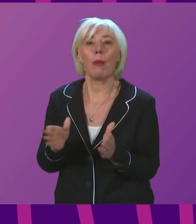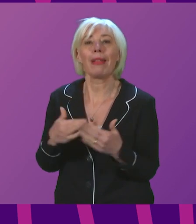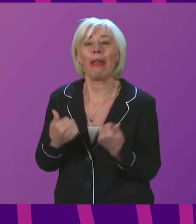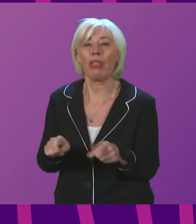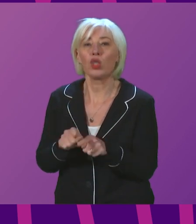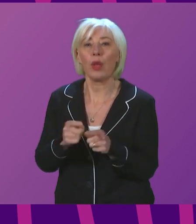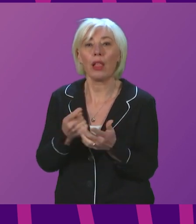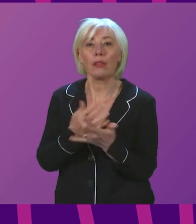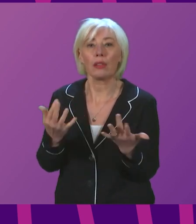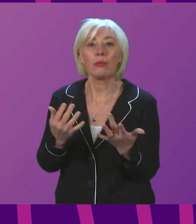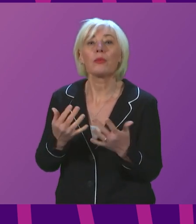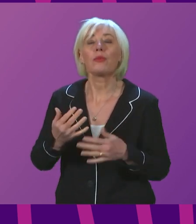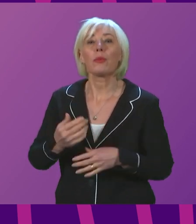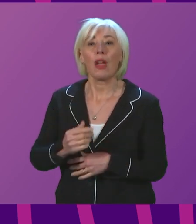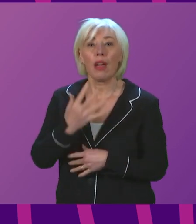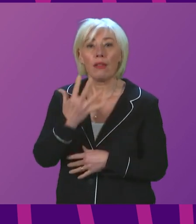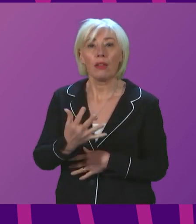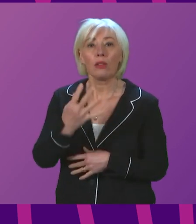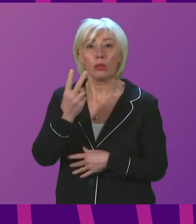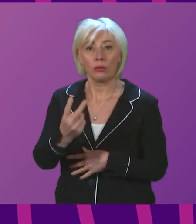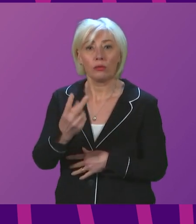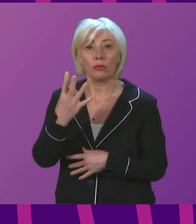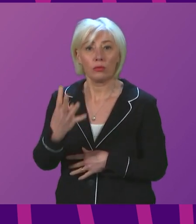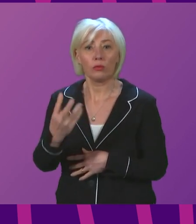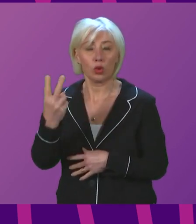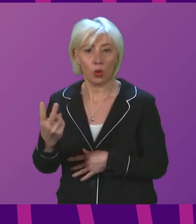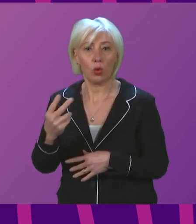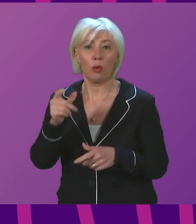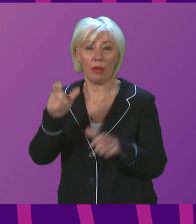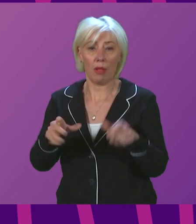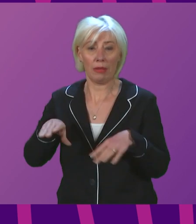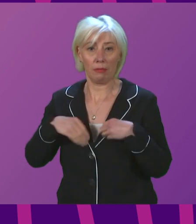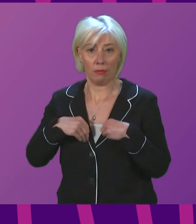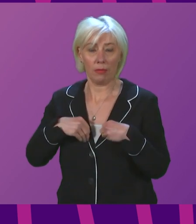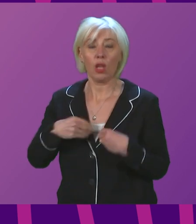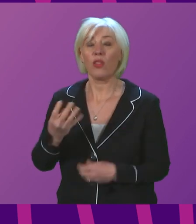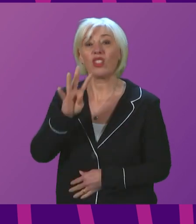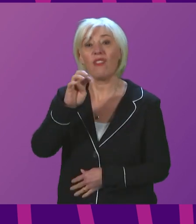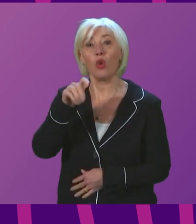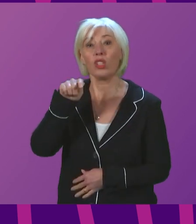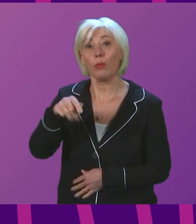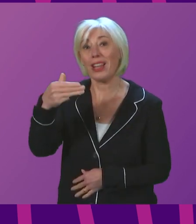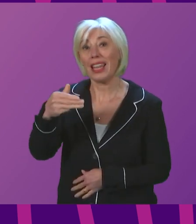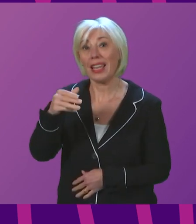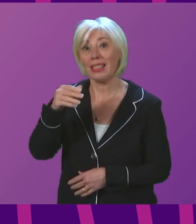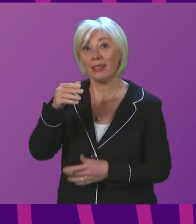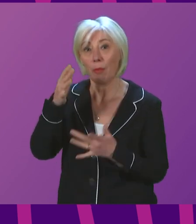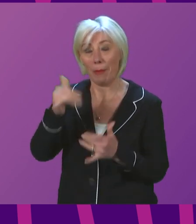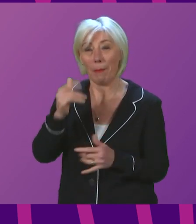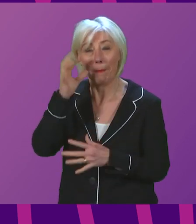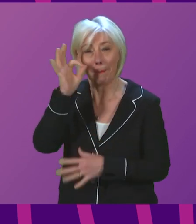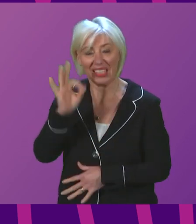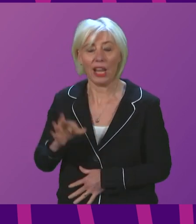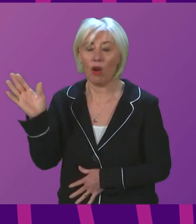today's statistics. 5,242 positive cases were reported yesterday at 14.9% of tests carried out.